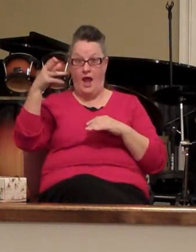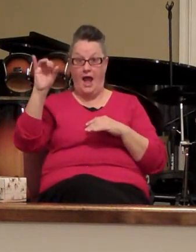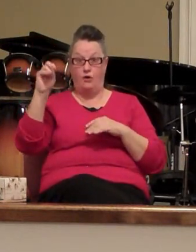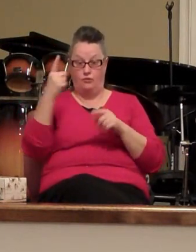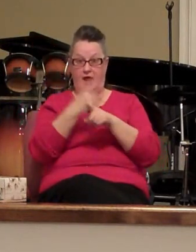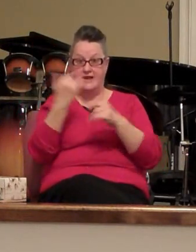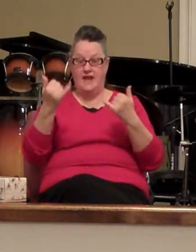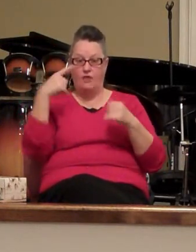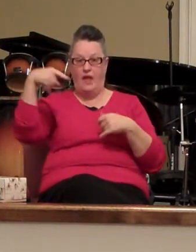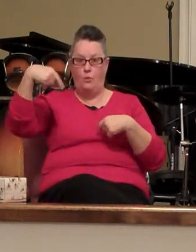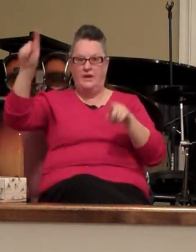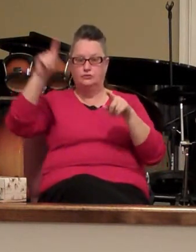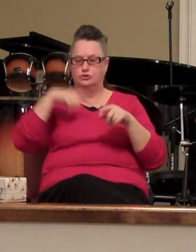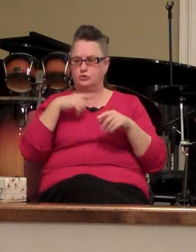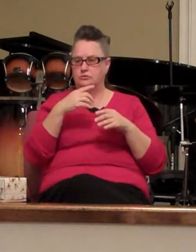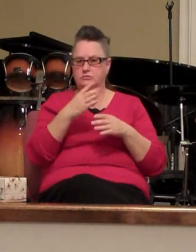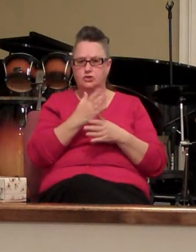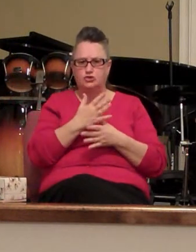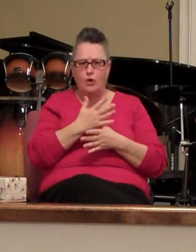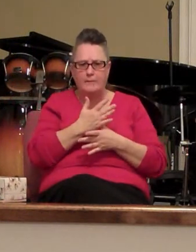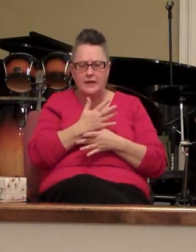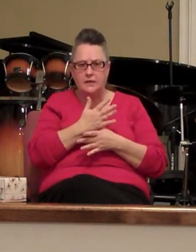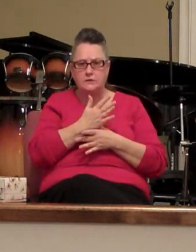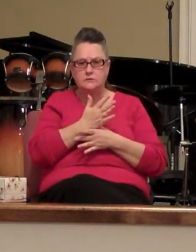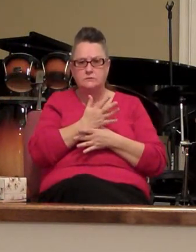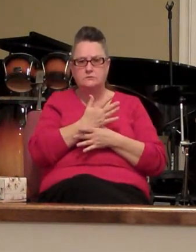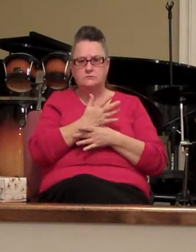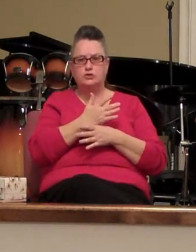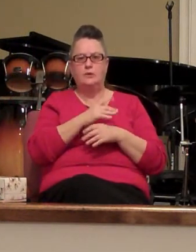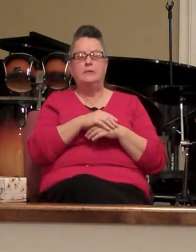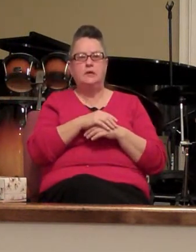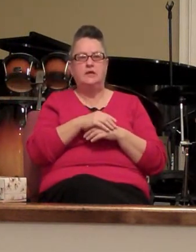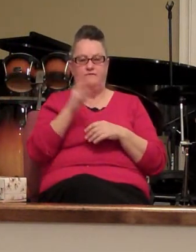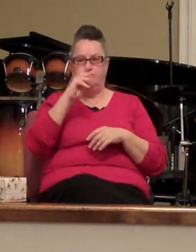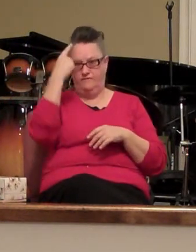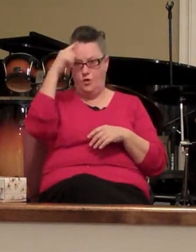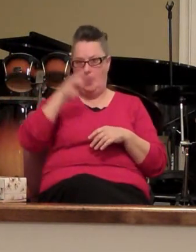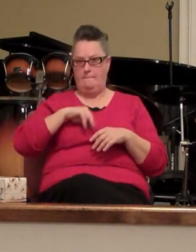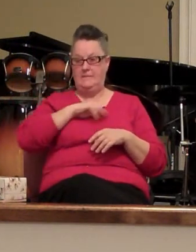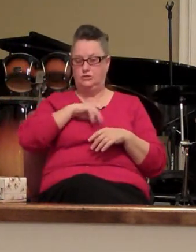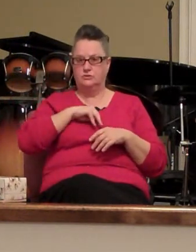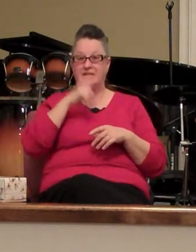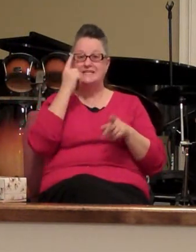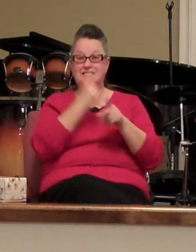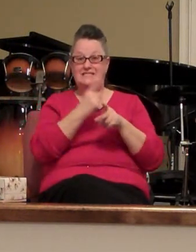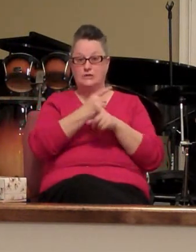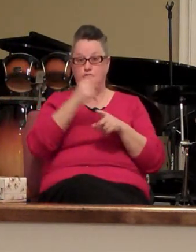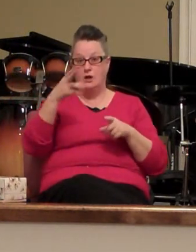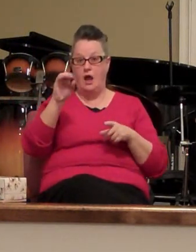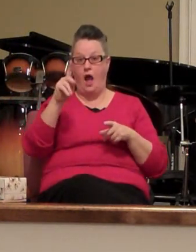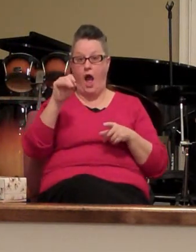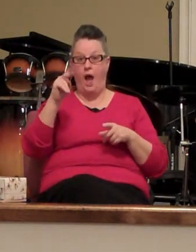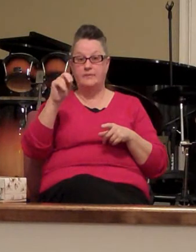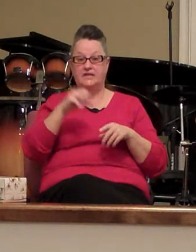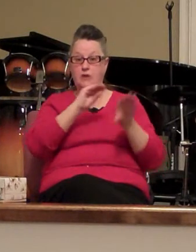They went to Germany for a conference and missions and Sister Hopkins posted a video